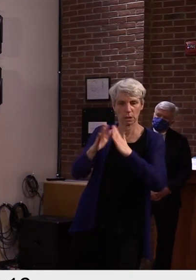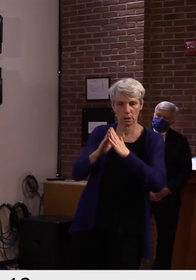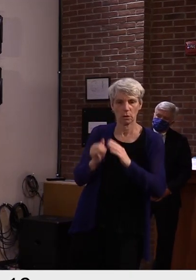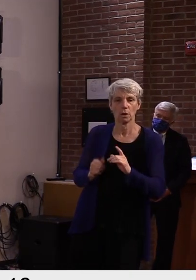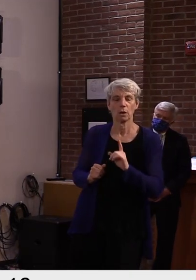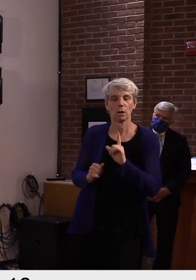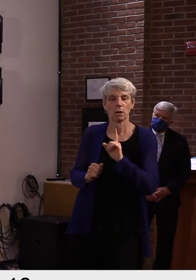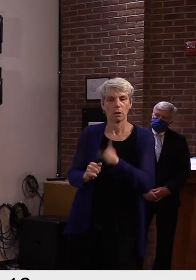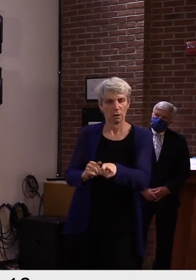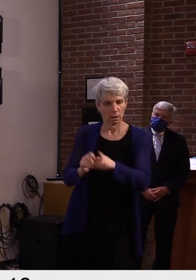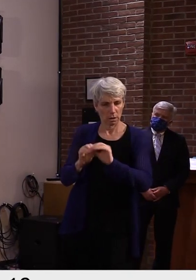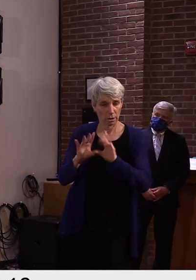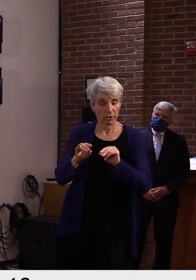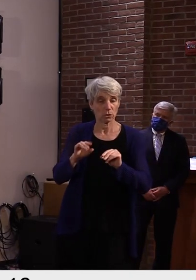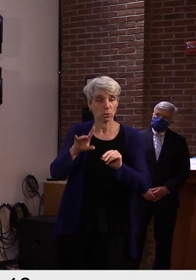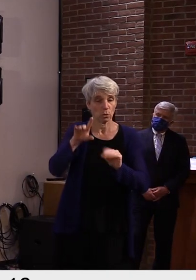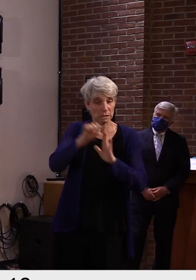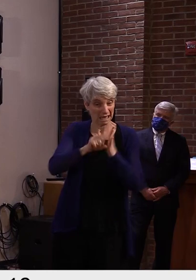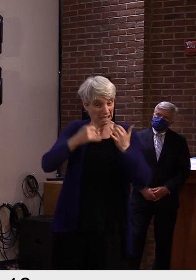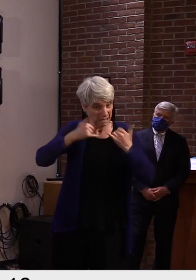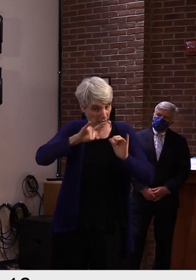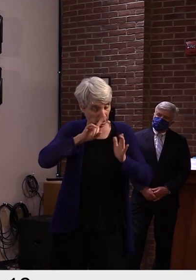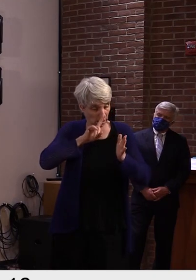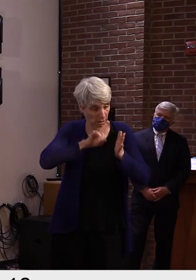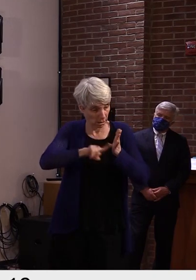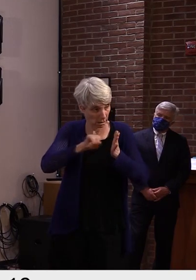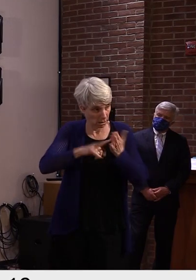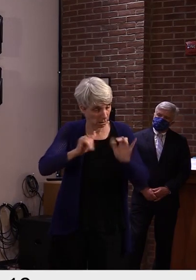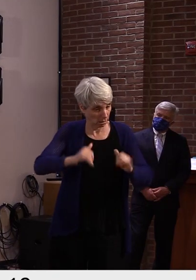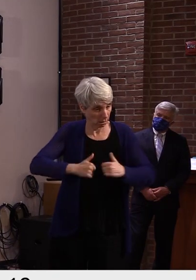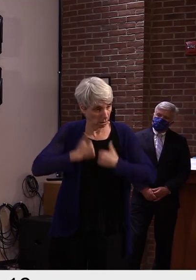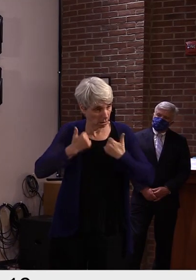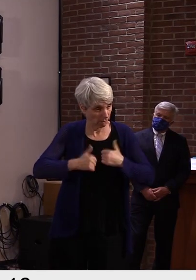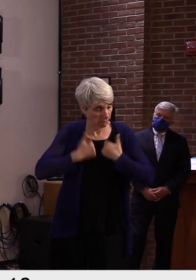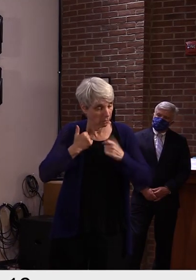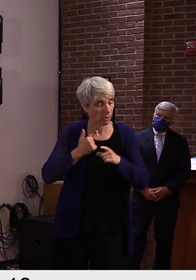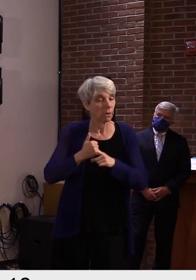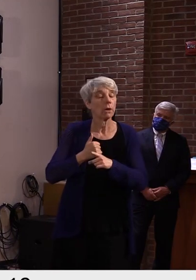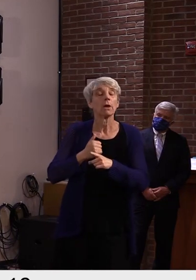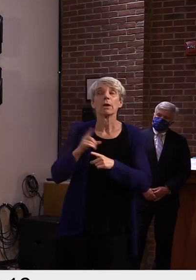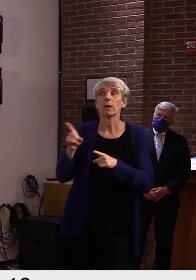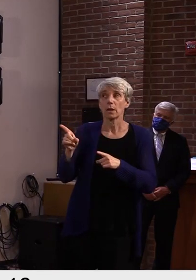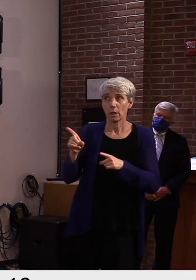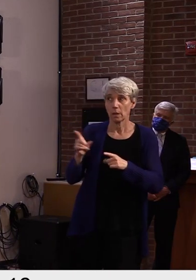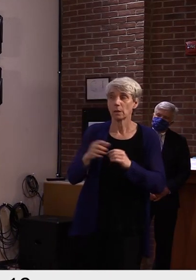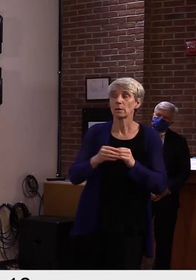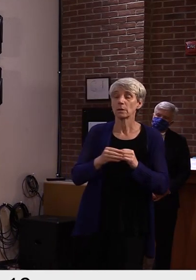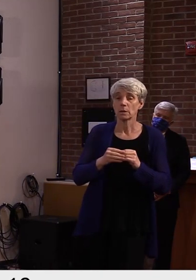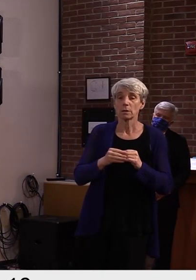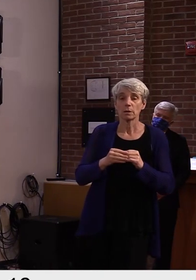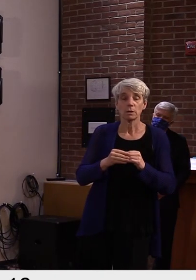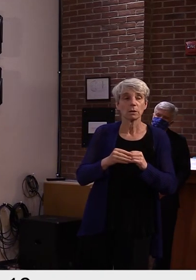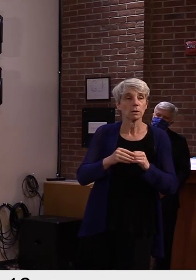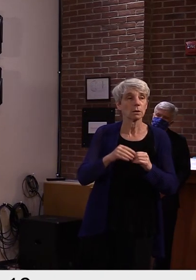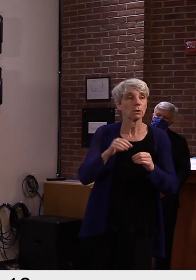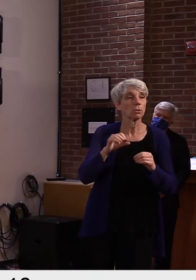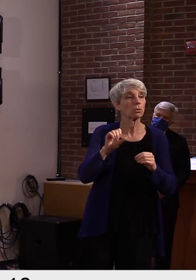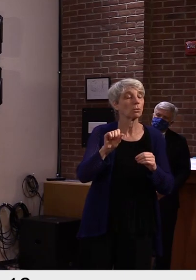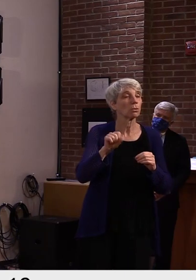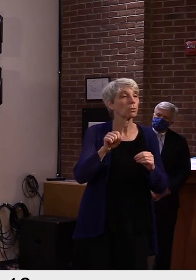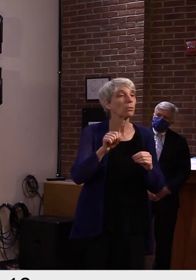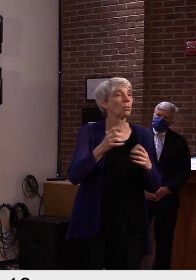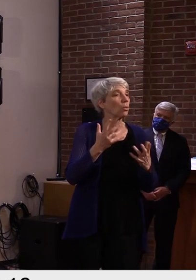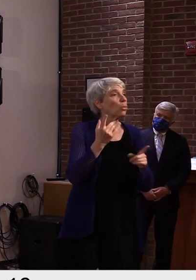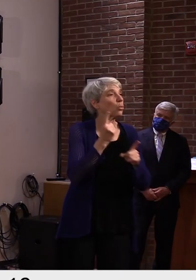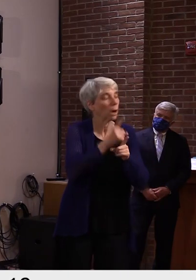level. Yeah. And I would call those investigations into, you know, what where